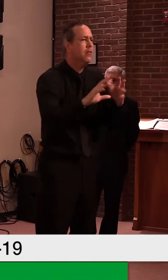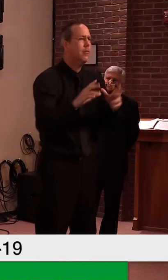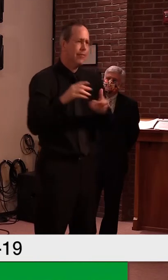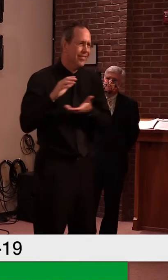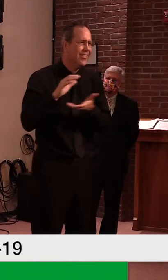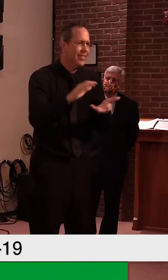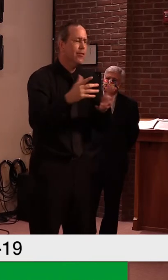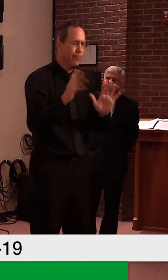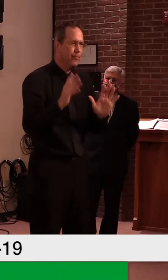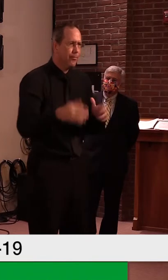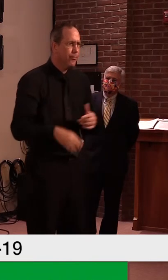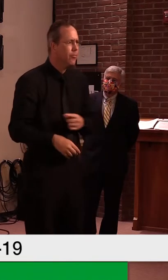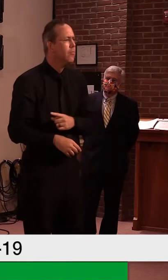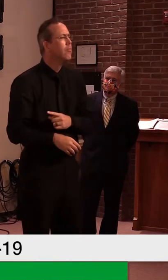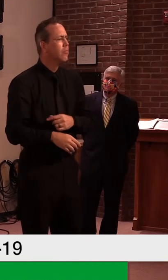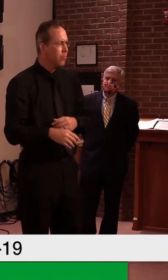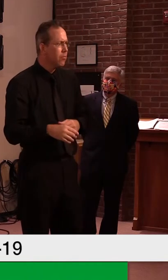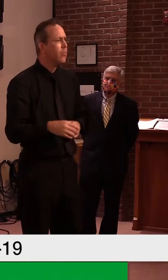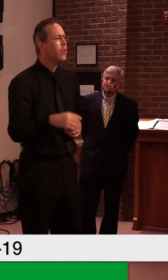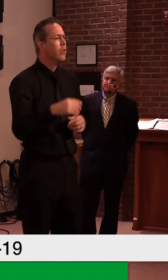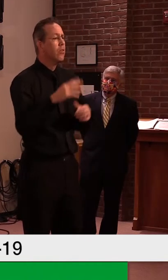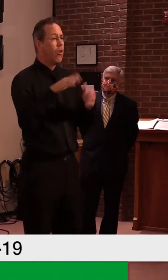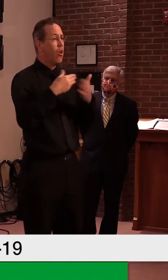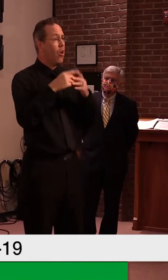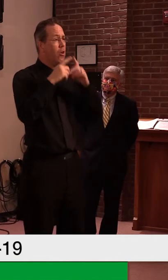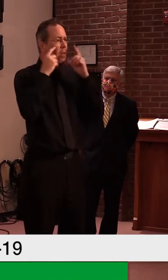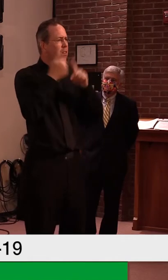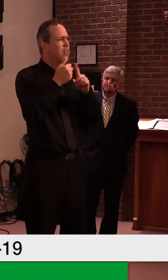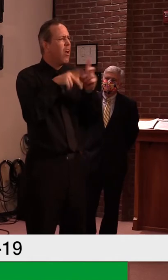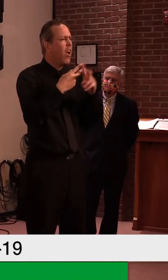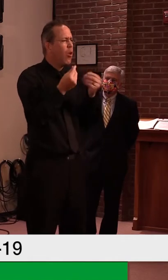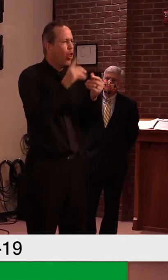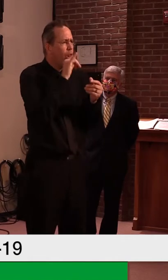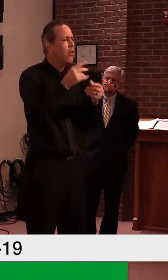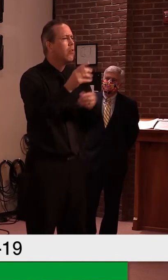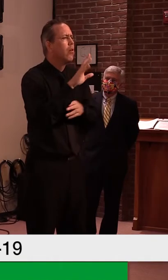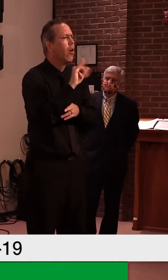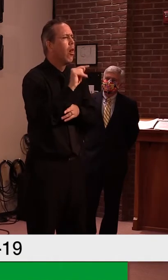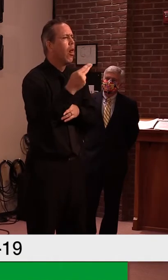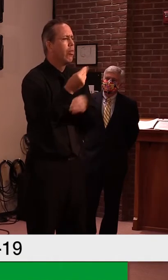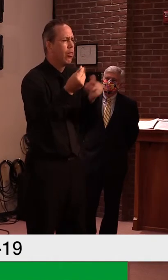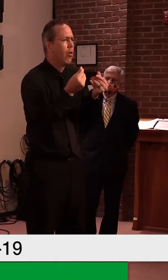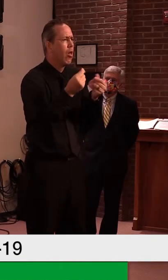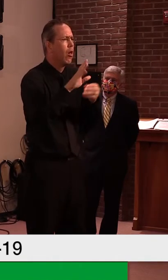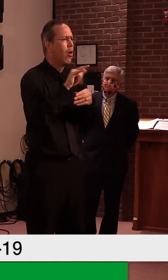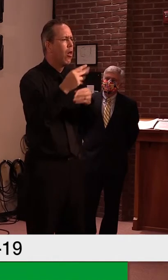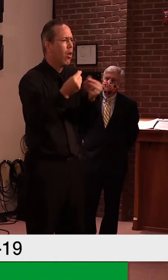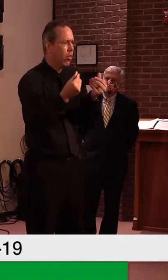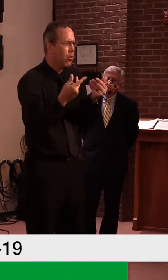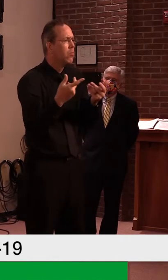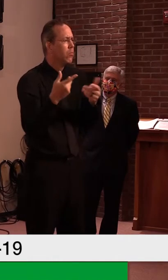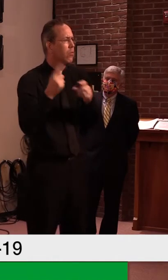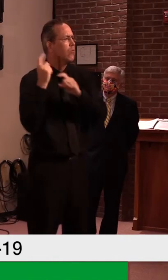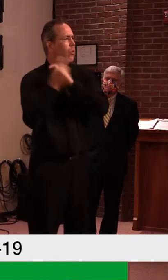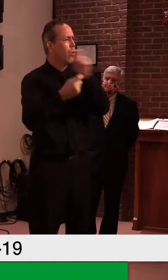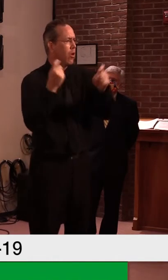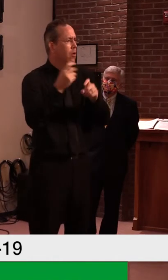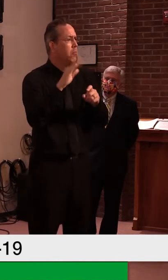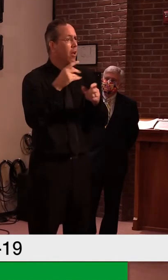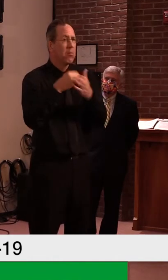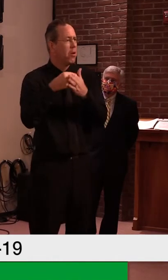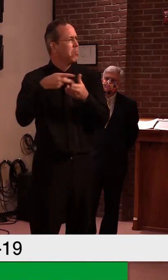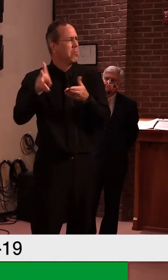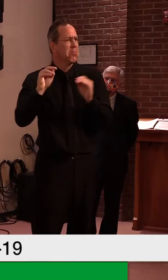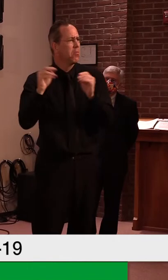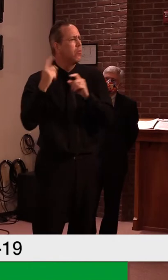And, um, and hopefully, uh, that the community action centers, the fire departments, the food centers, and so forth, uh, will see